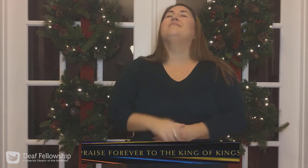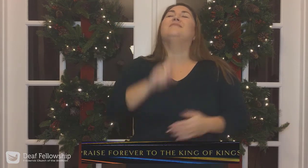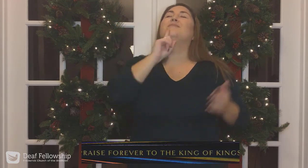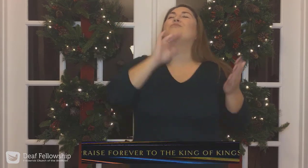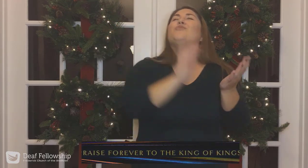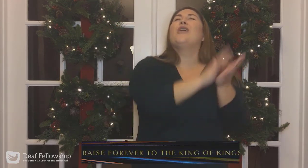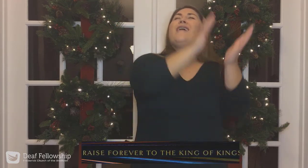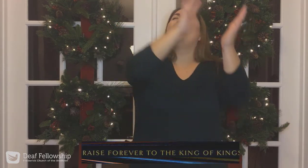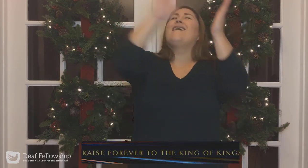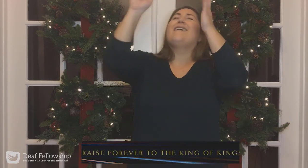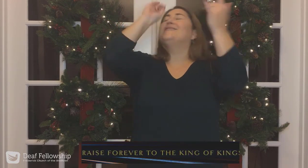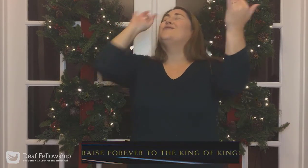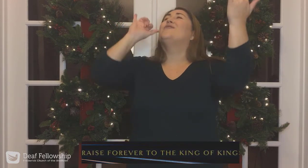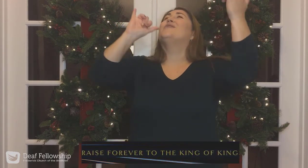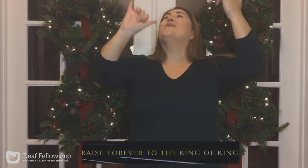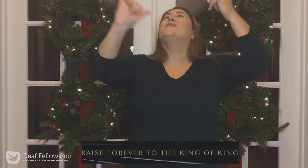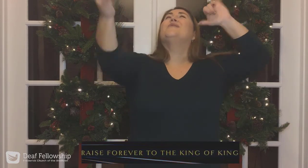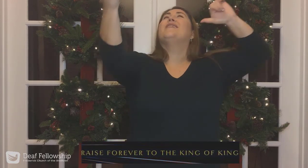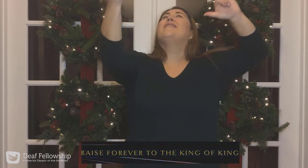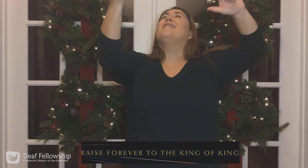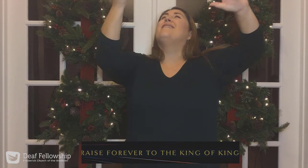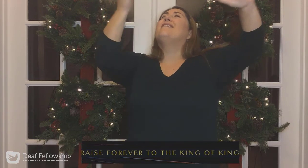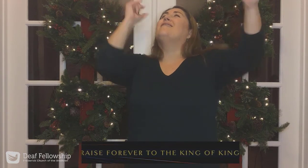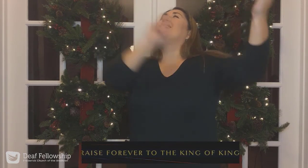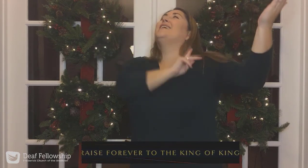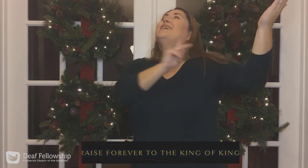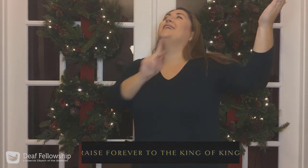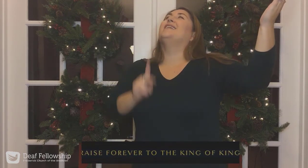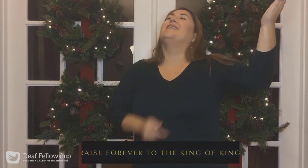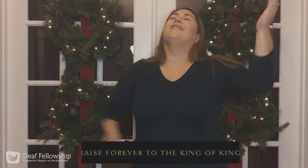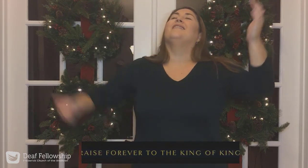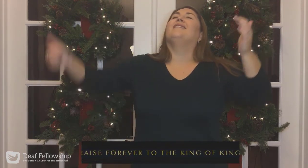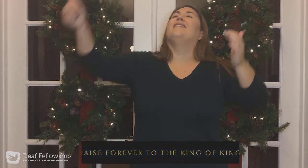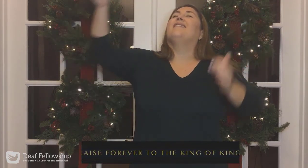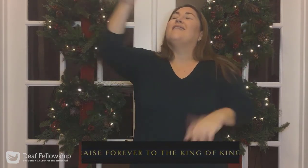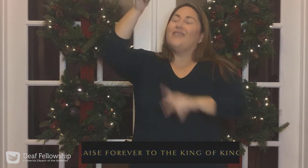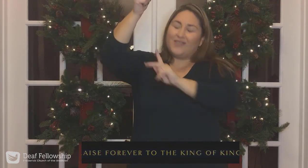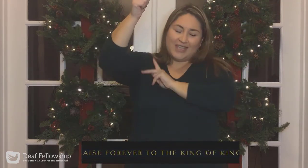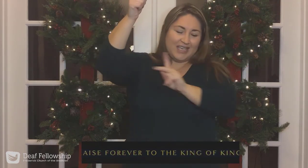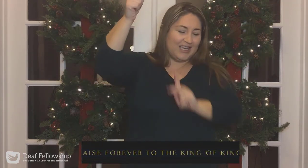forever to the King of kings.